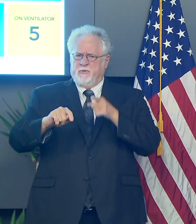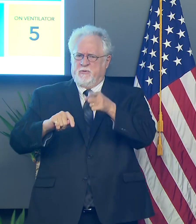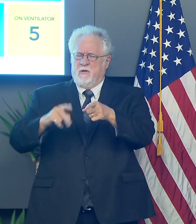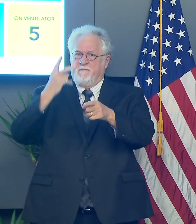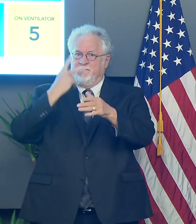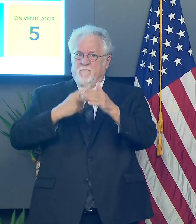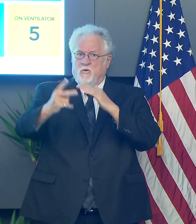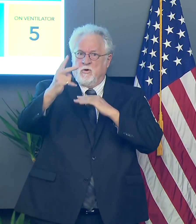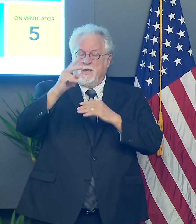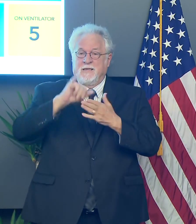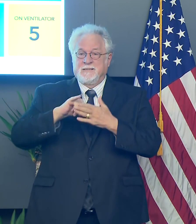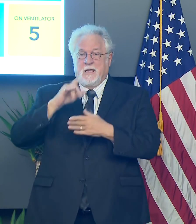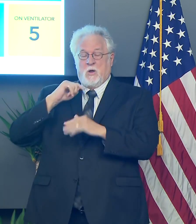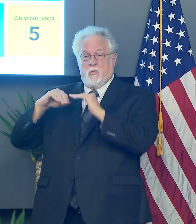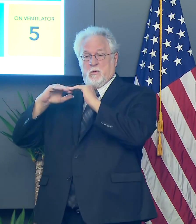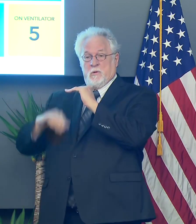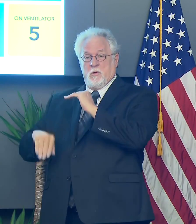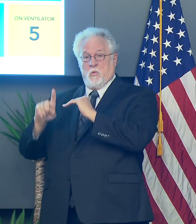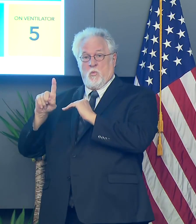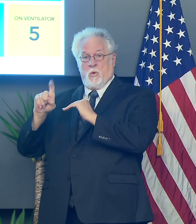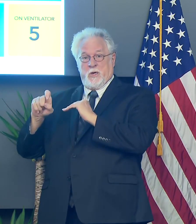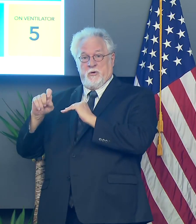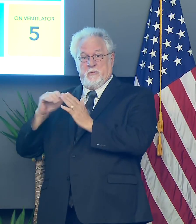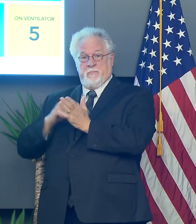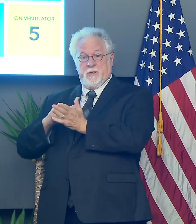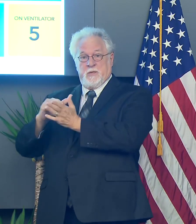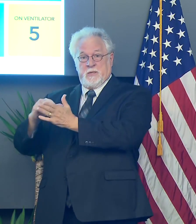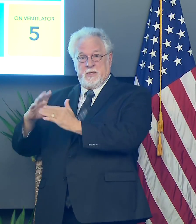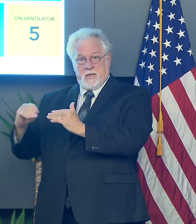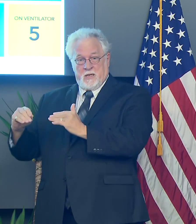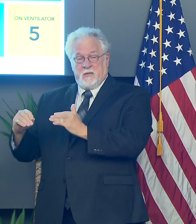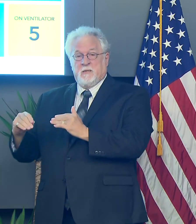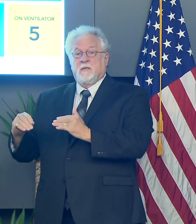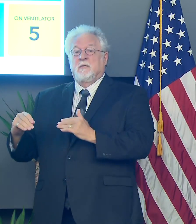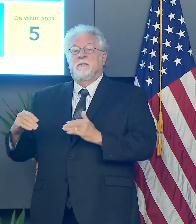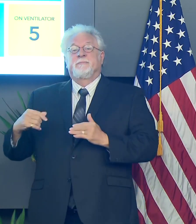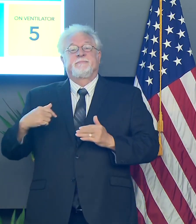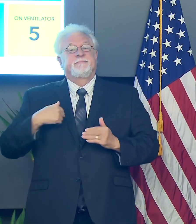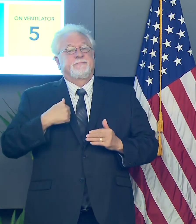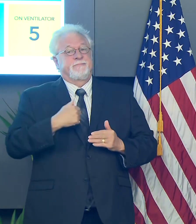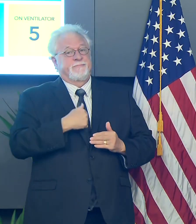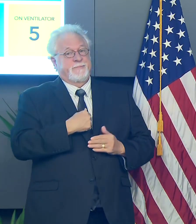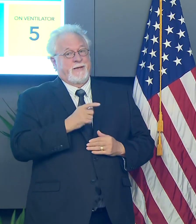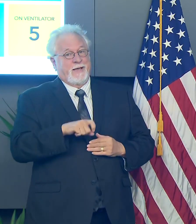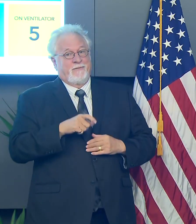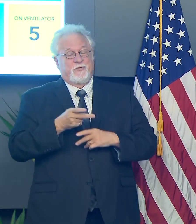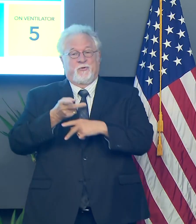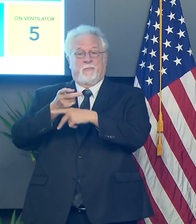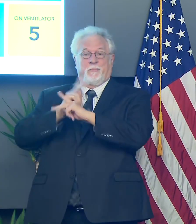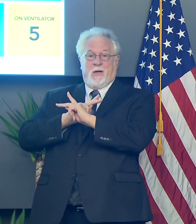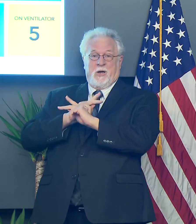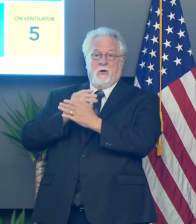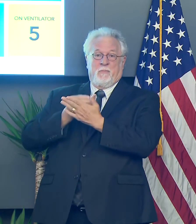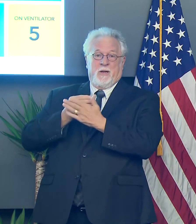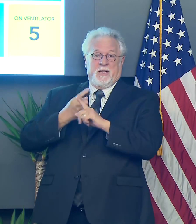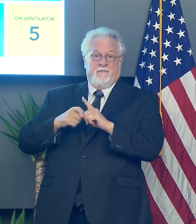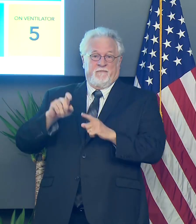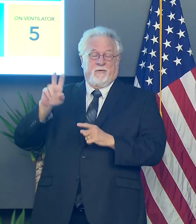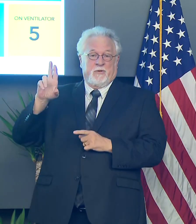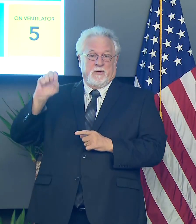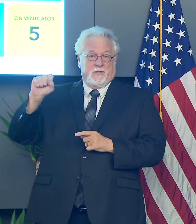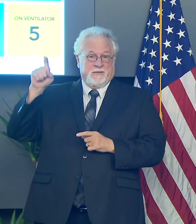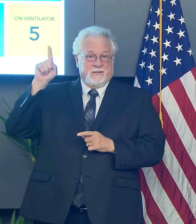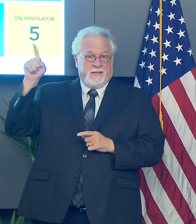forecast that that fund will drop below $100 million, uh, we will likely, uh, have to borrow money from the U.S. Treasury,